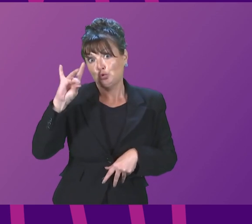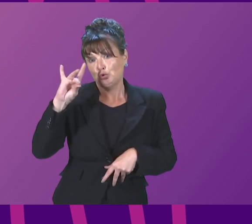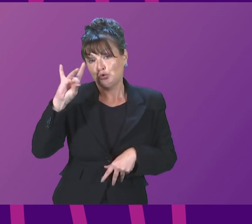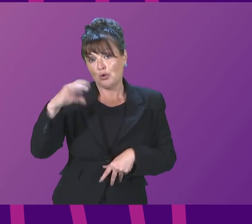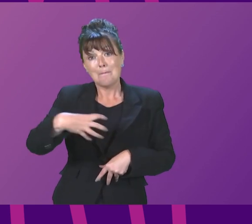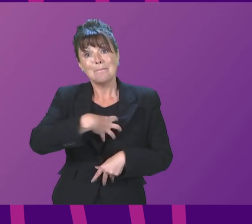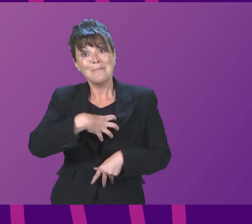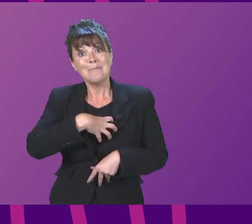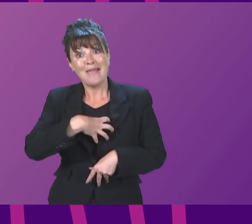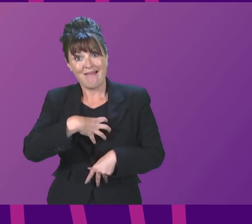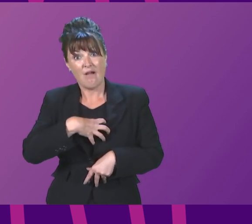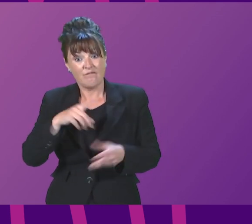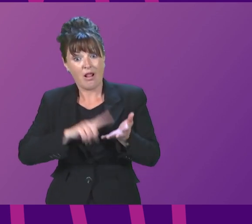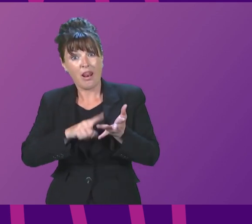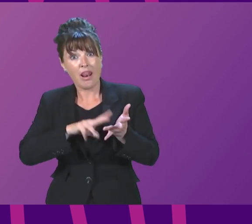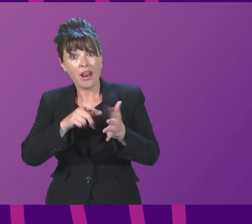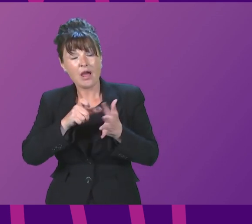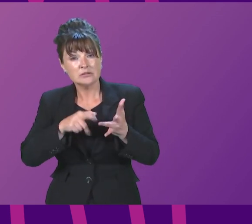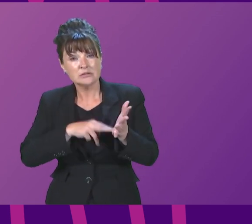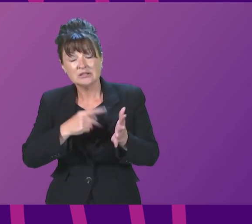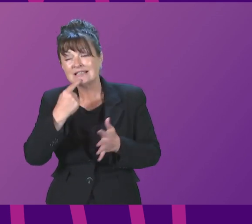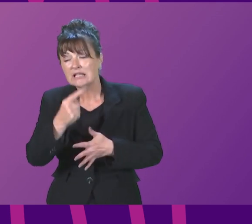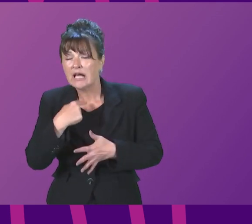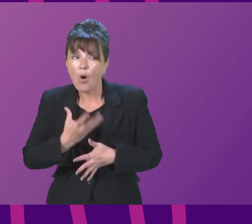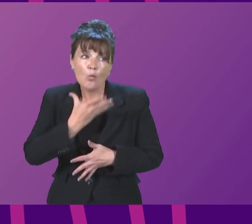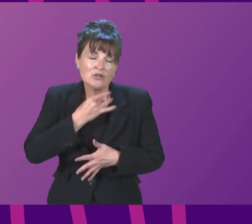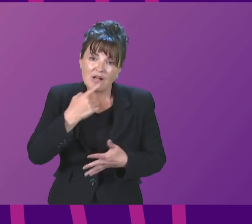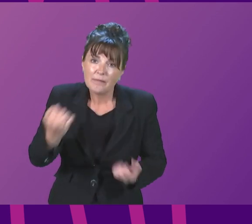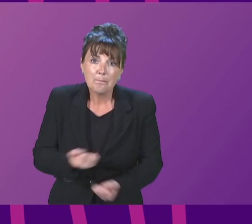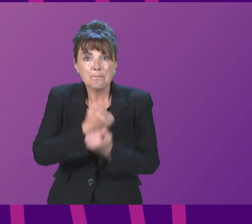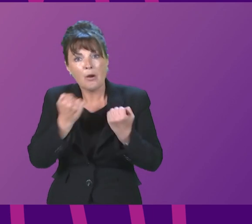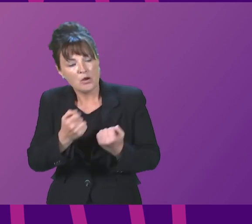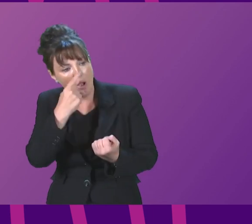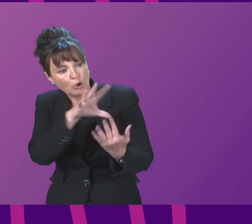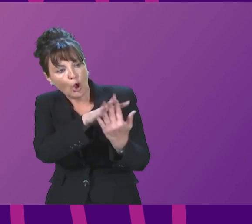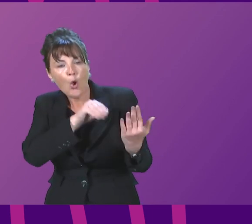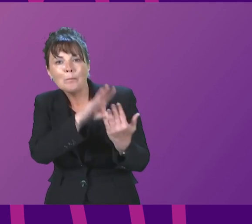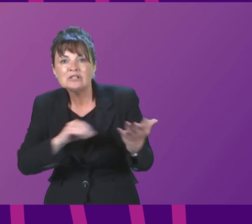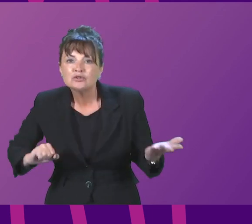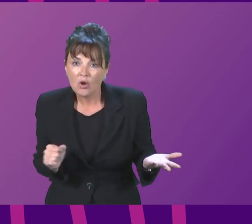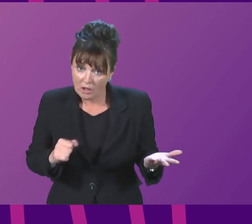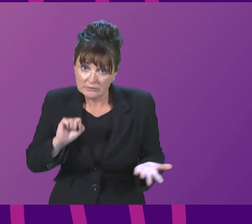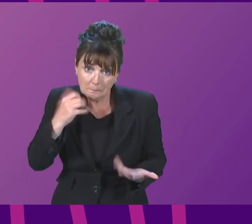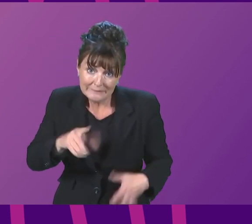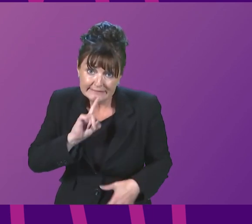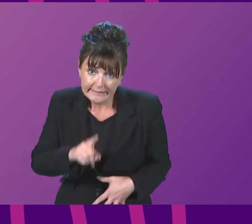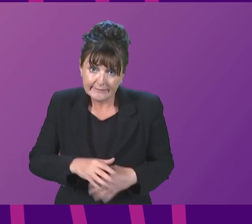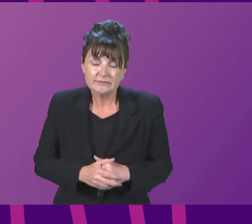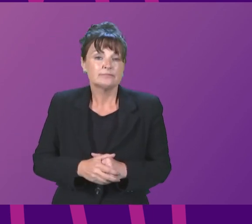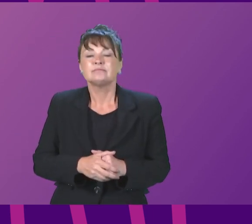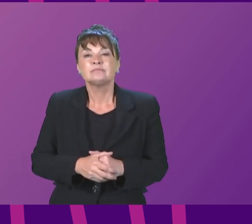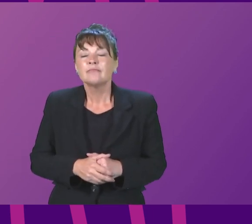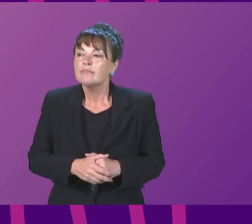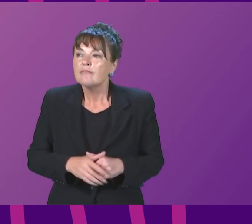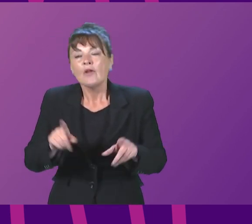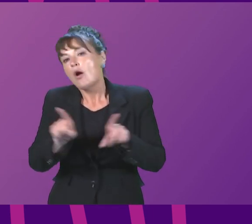he wished he had the powers to do something similar I think it is also an important commitment that will help to